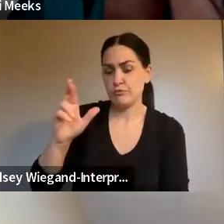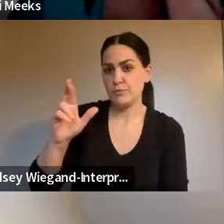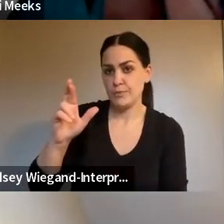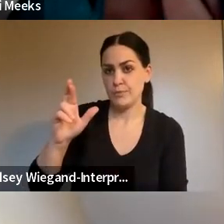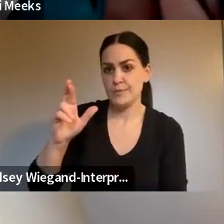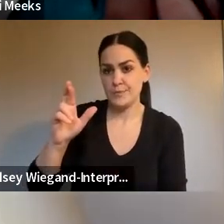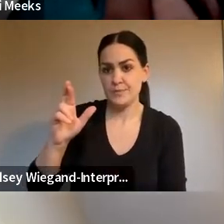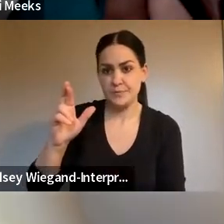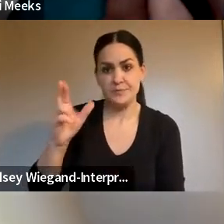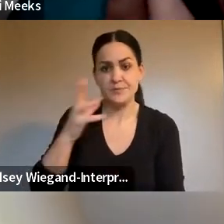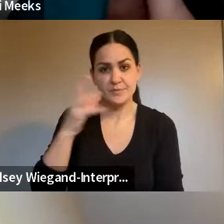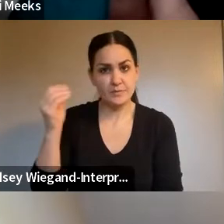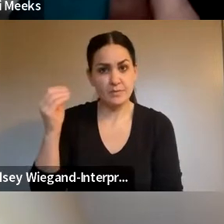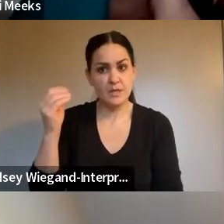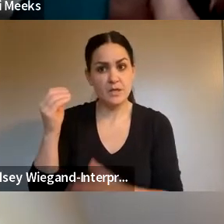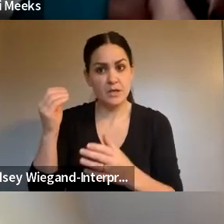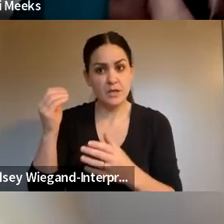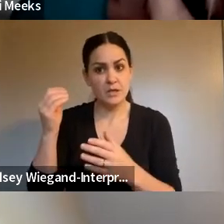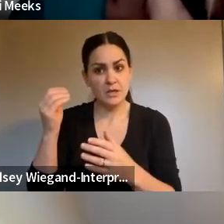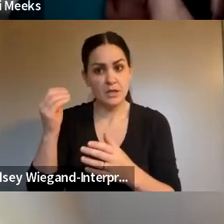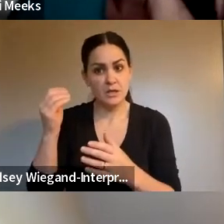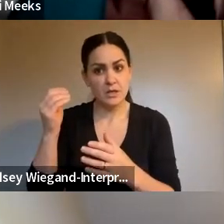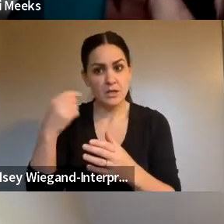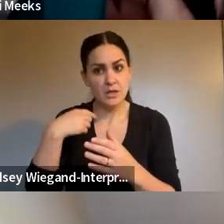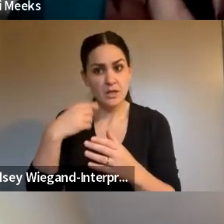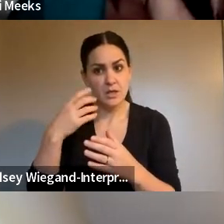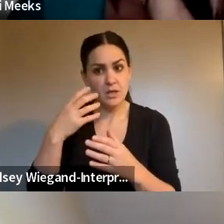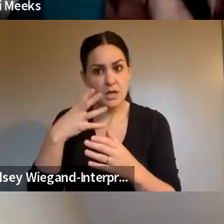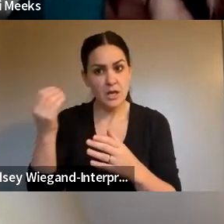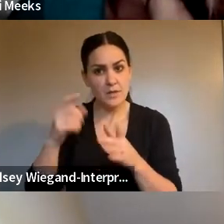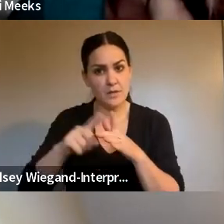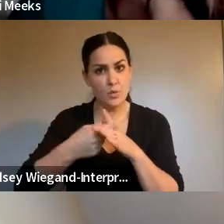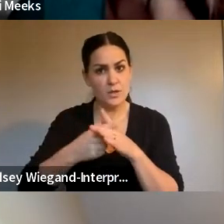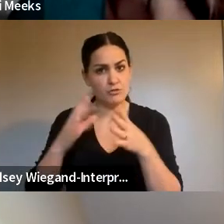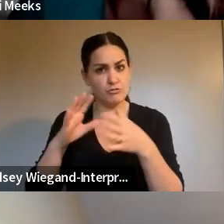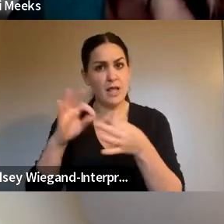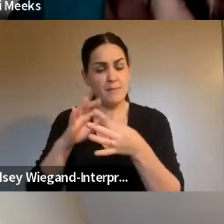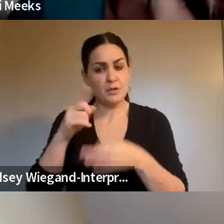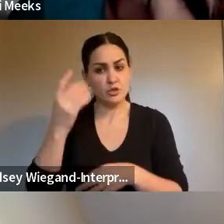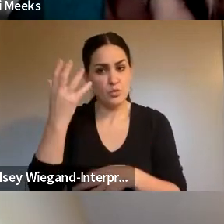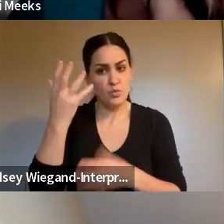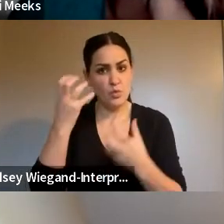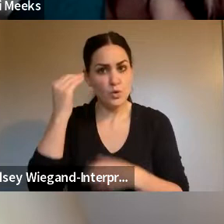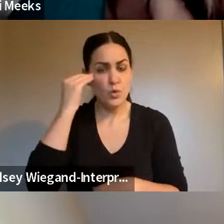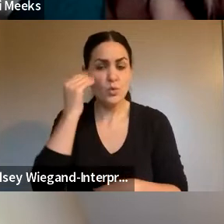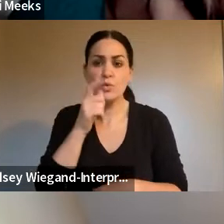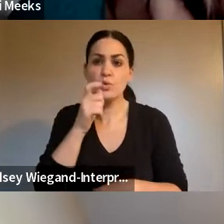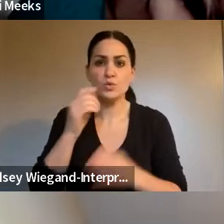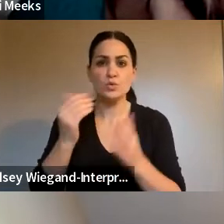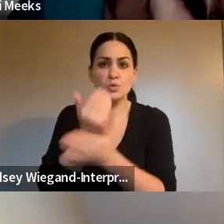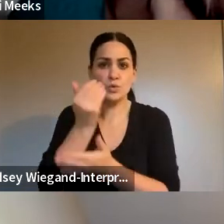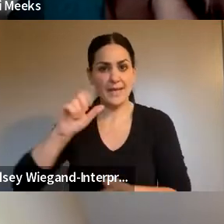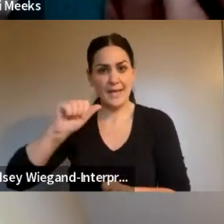And I know the second, the original comment was she wanted to know who the new ADA person was.